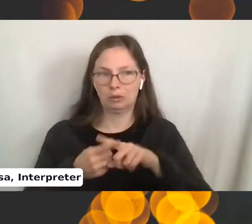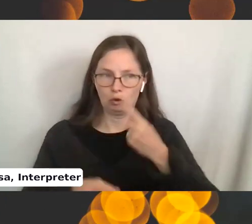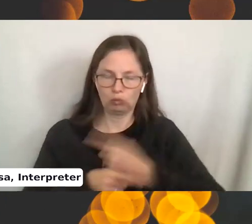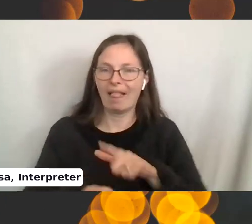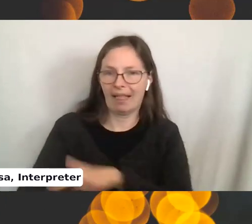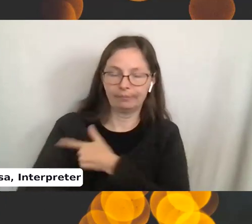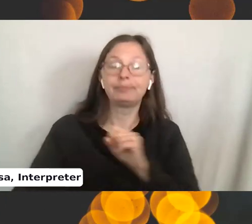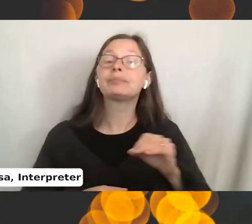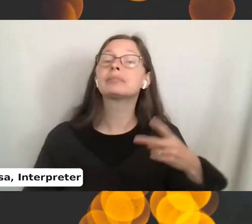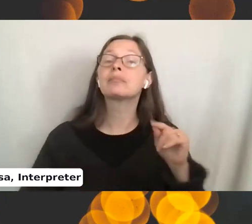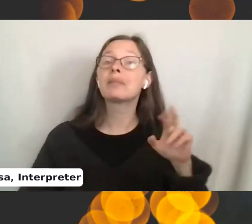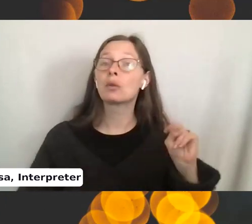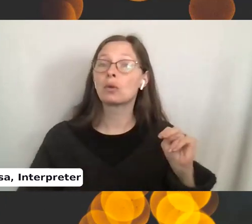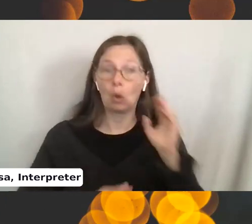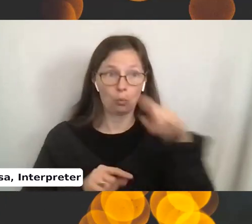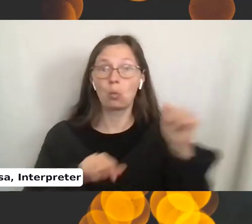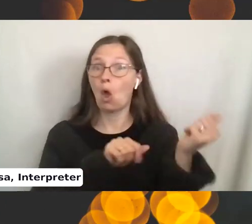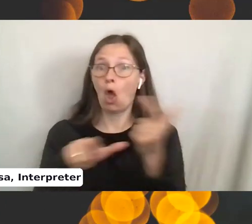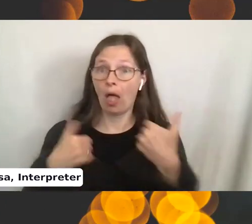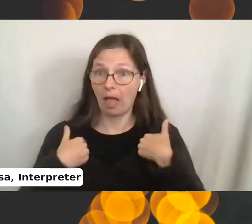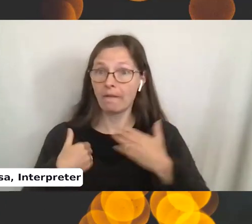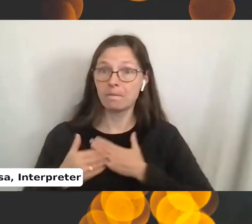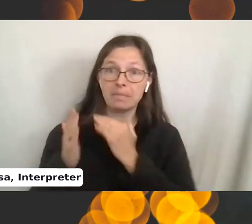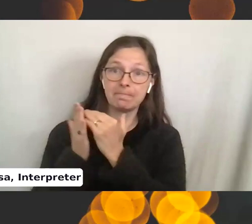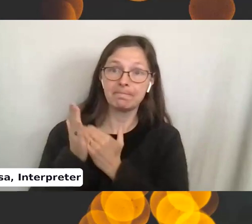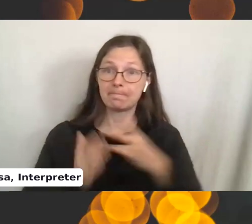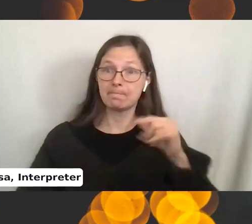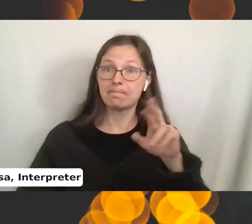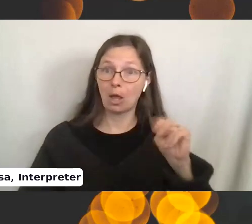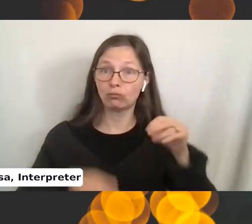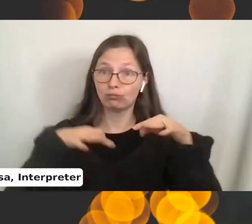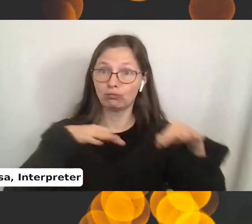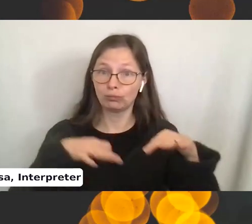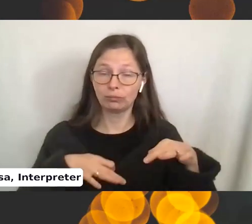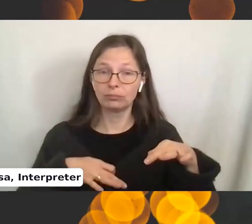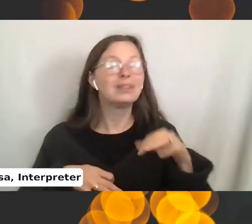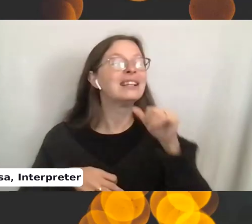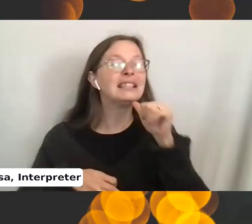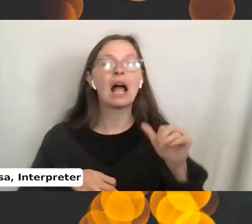pattern for this, I hope all of you got the pattern. This is not flat knitting.